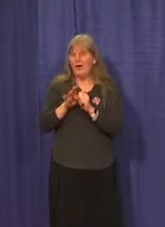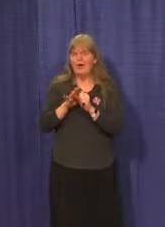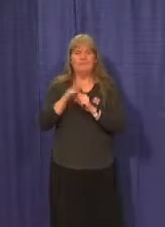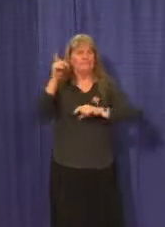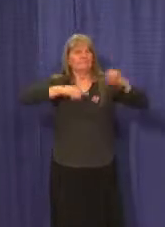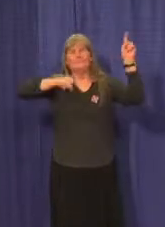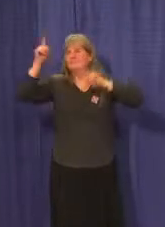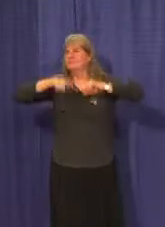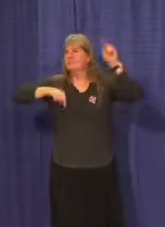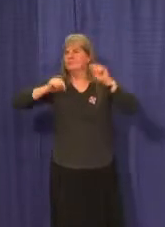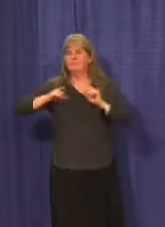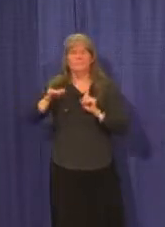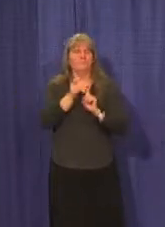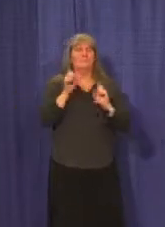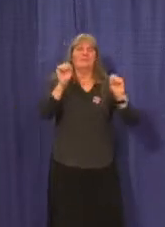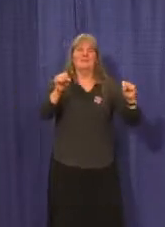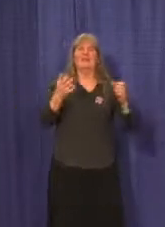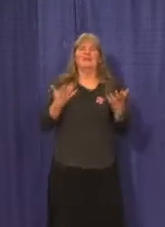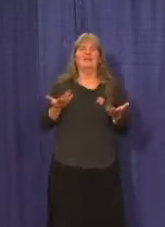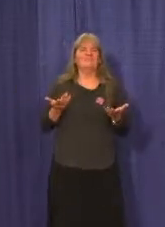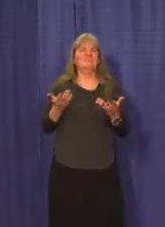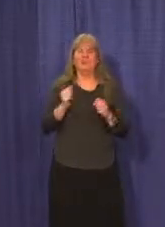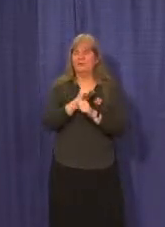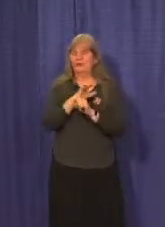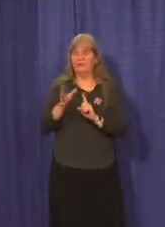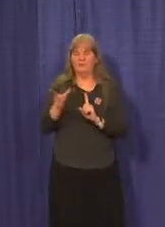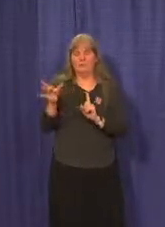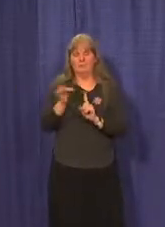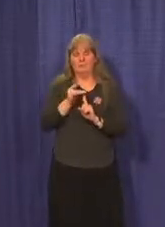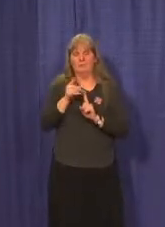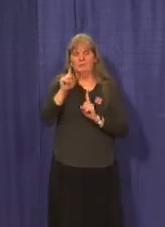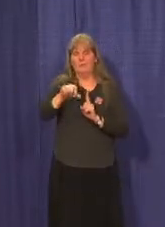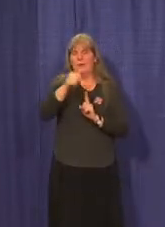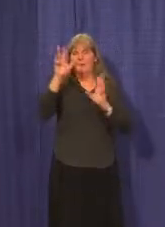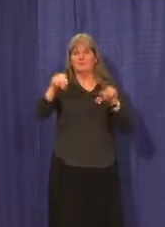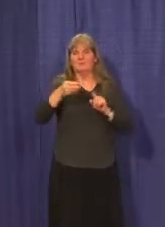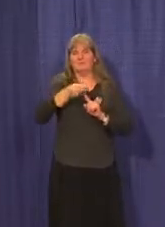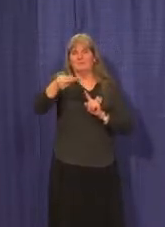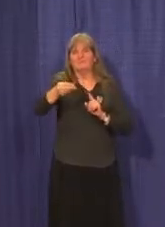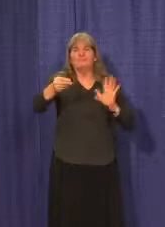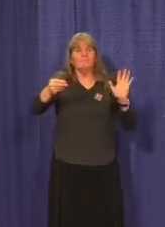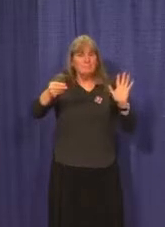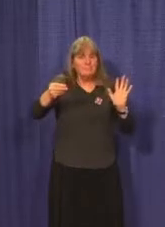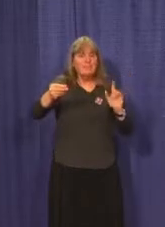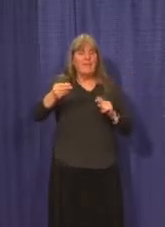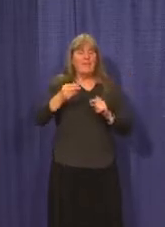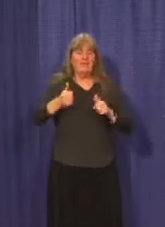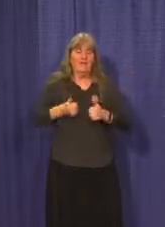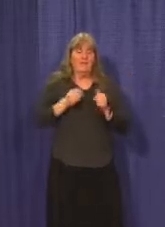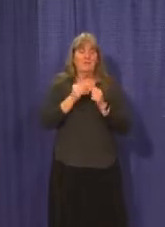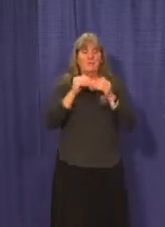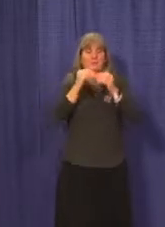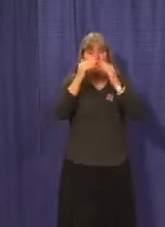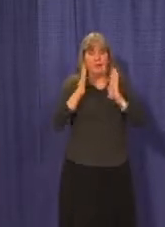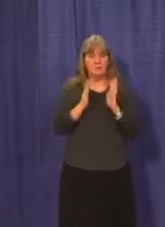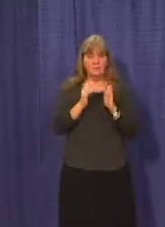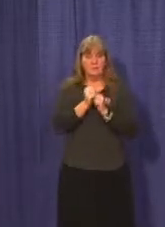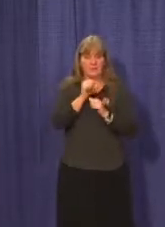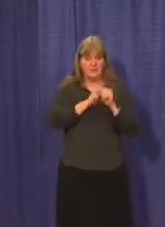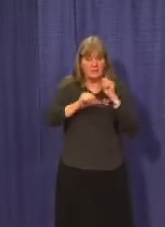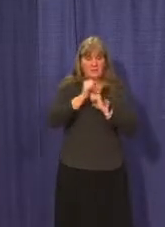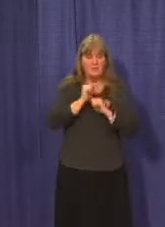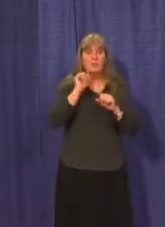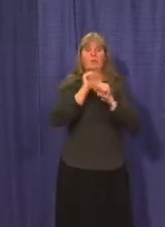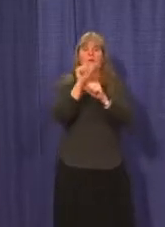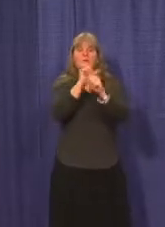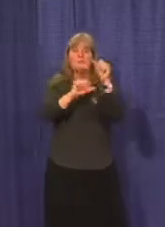group either. Instead, it travels from one person to another. When people are living together, working